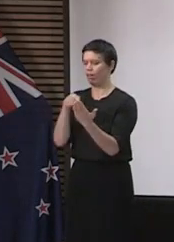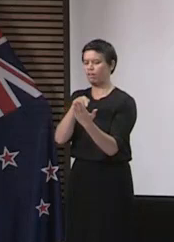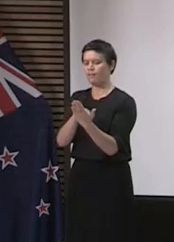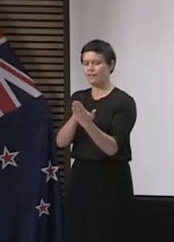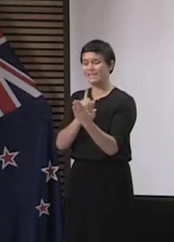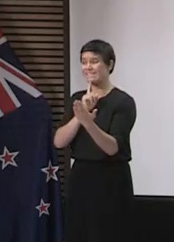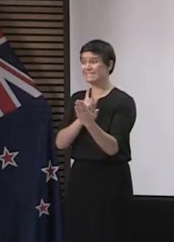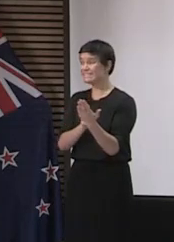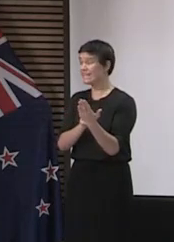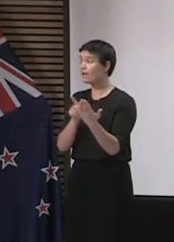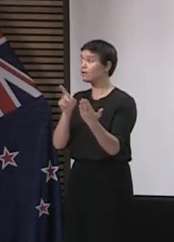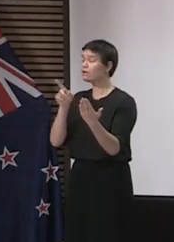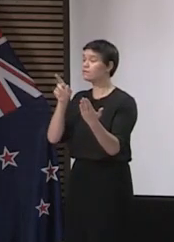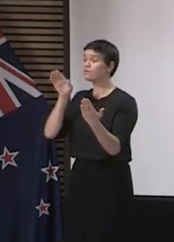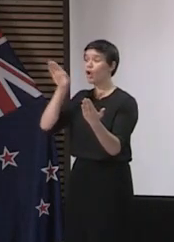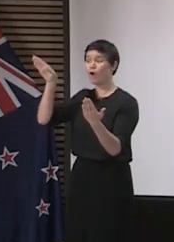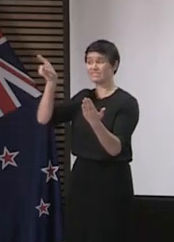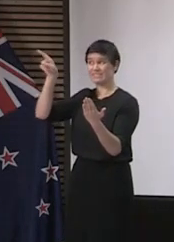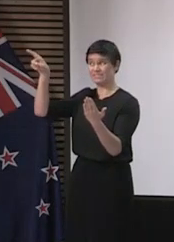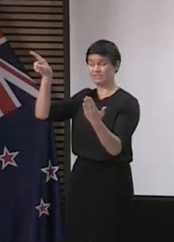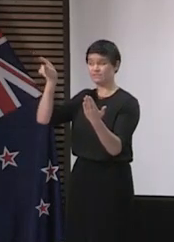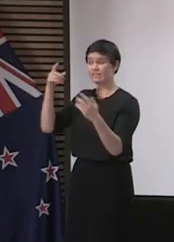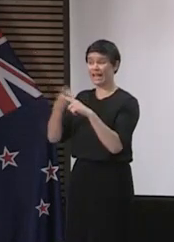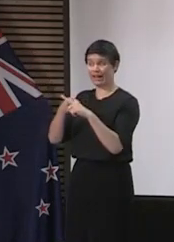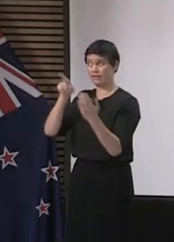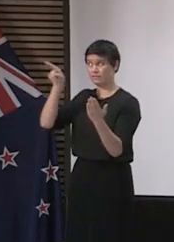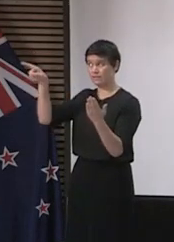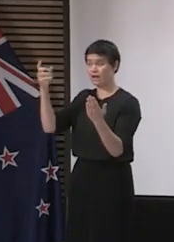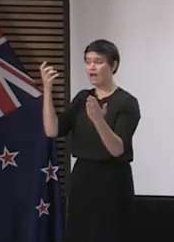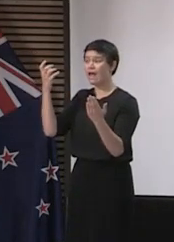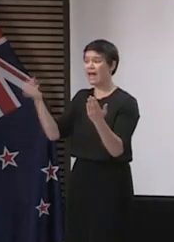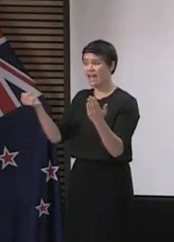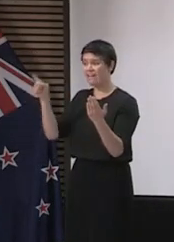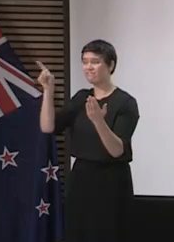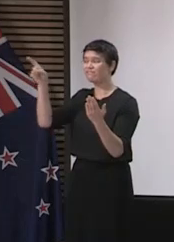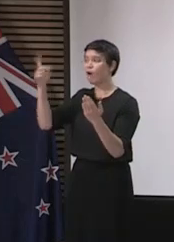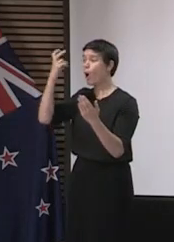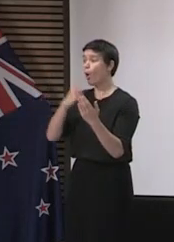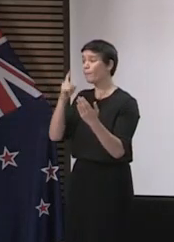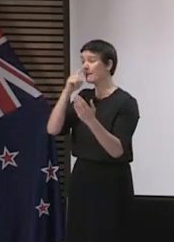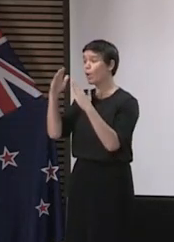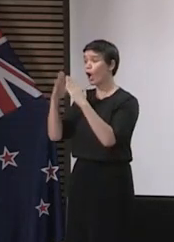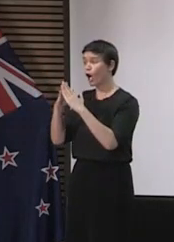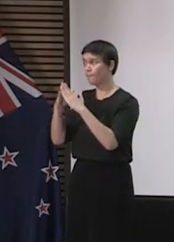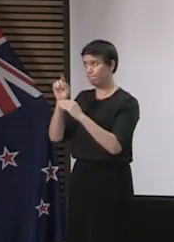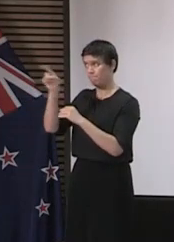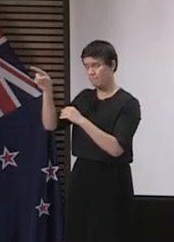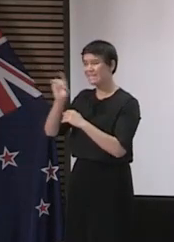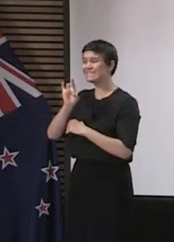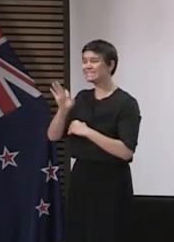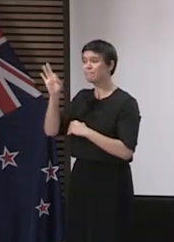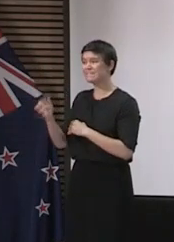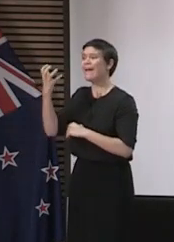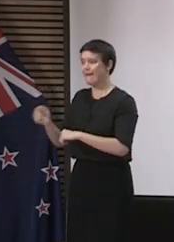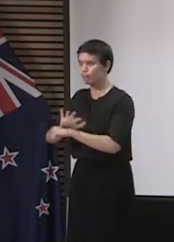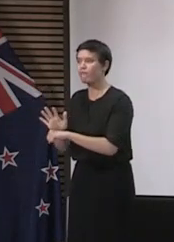of their aged residential care facilities is what ongoing testing is appropriate in this population which is high risk and also may not